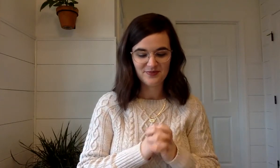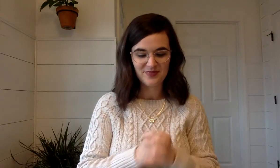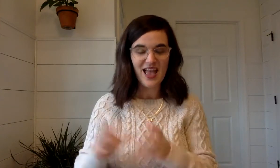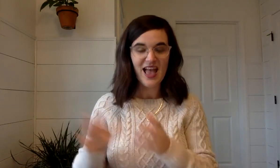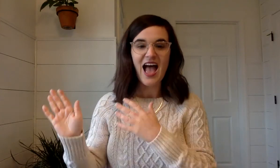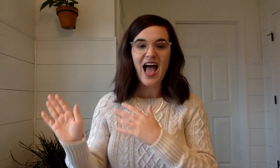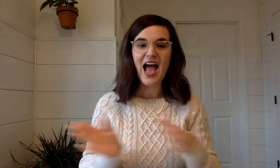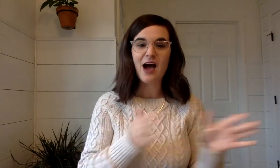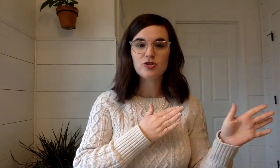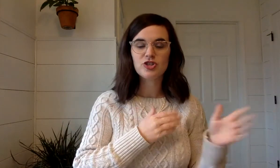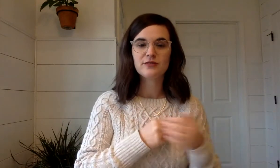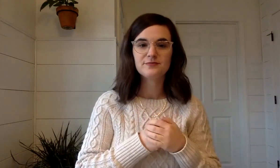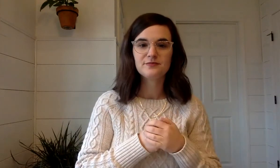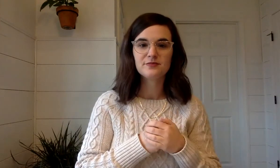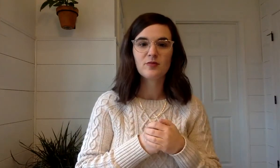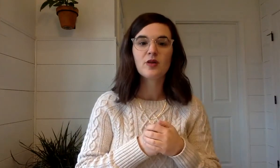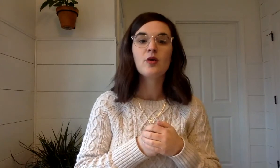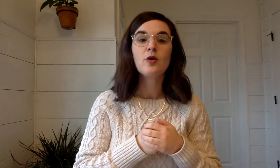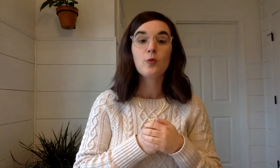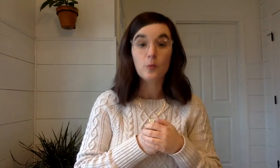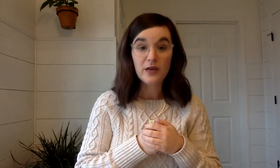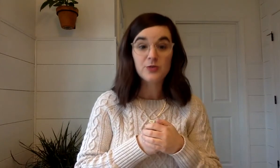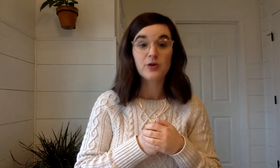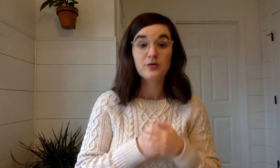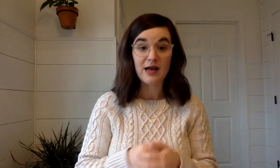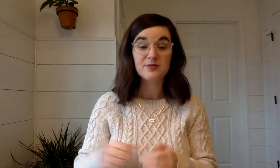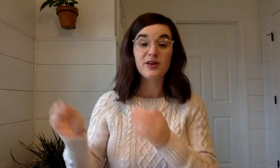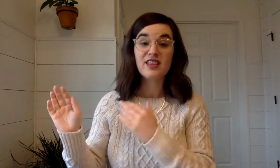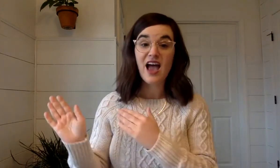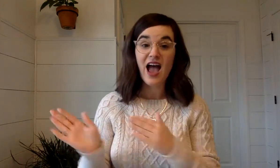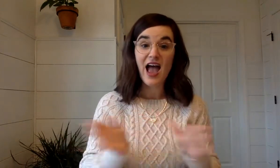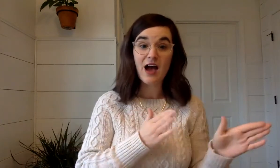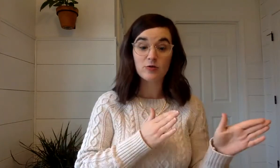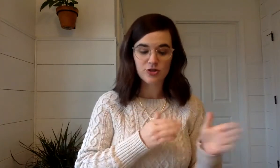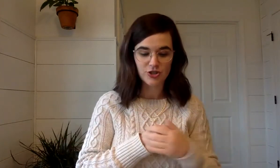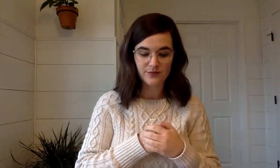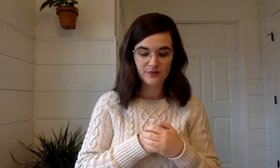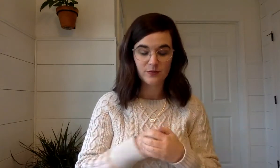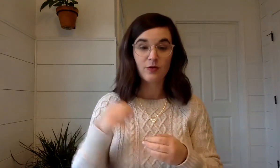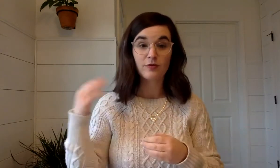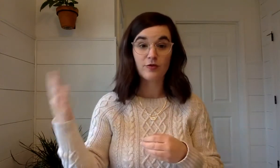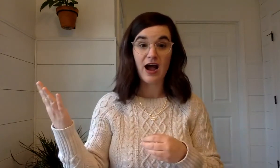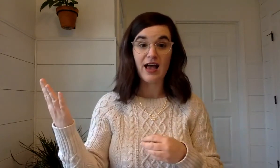Ouch. Which word rhymes with ouch? Fry.